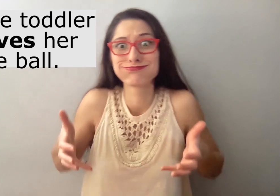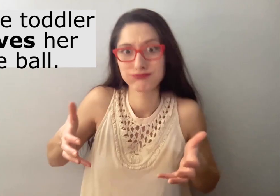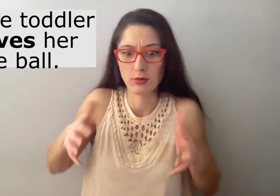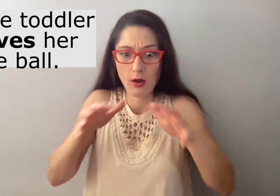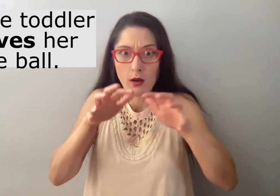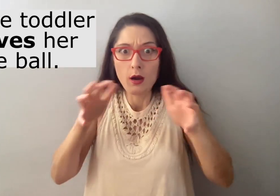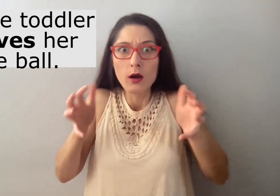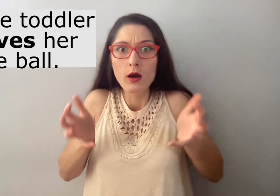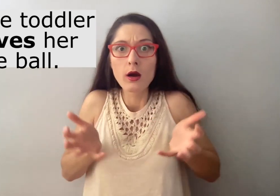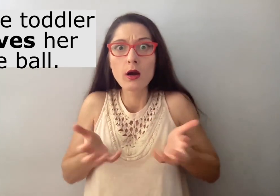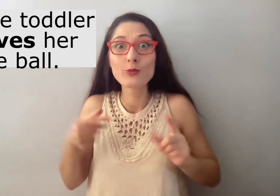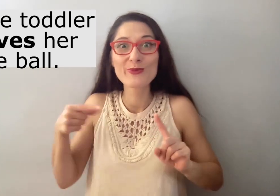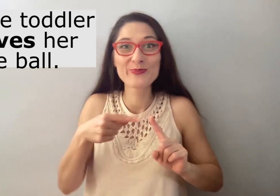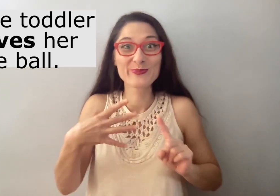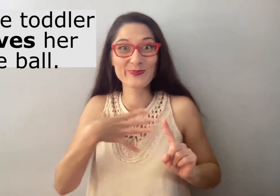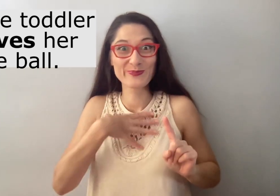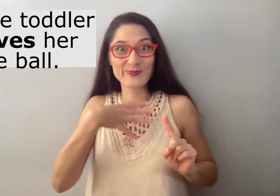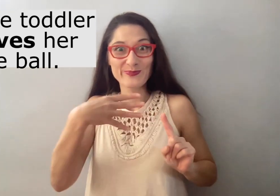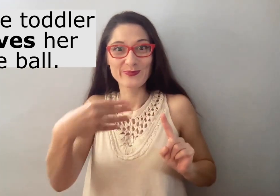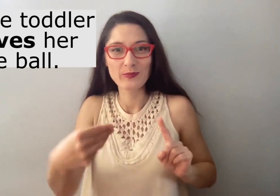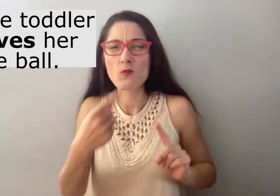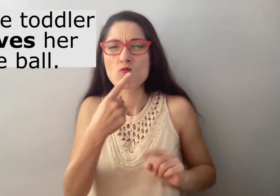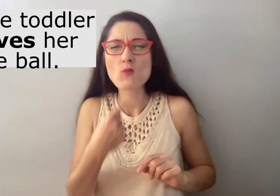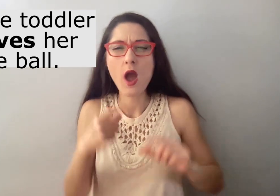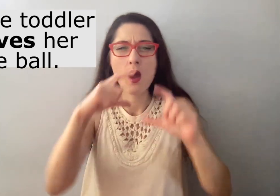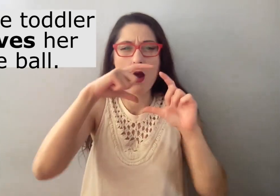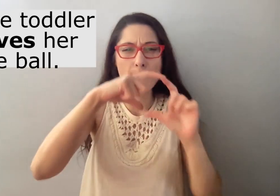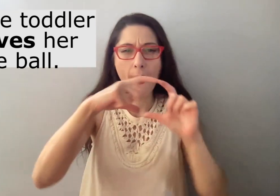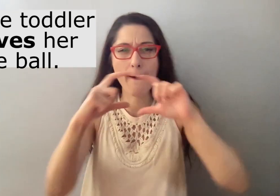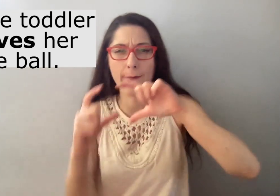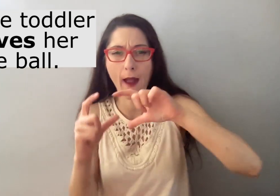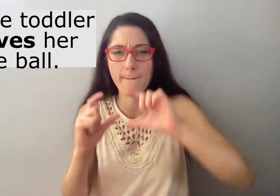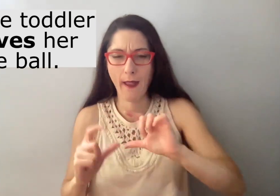A young child has a red and white patterned ball.